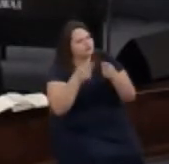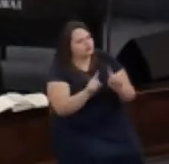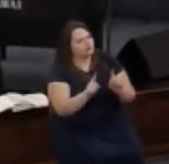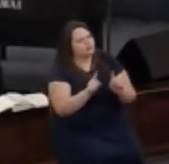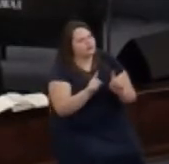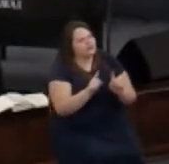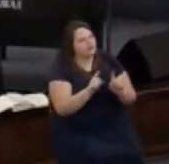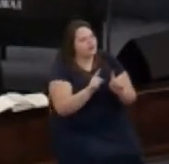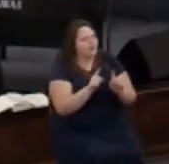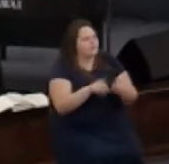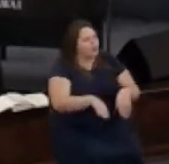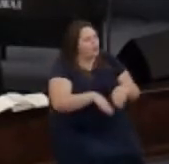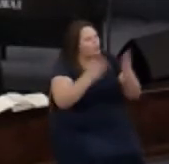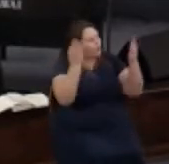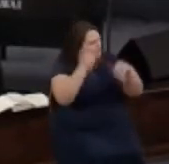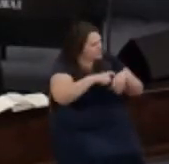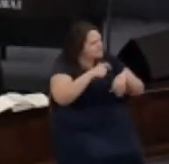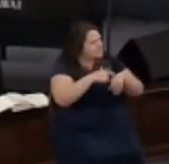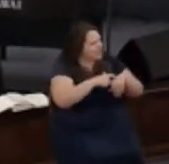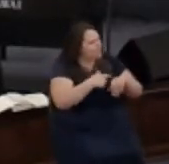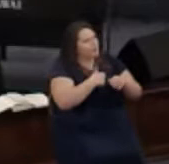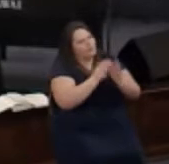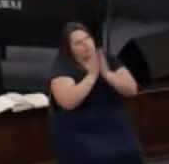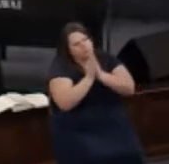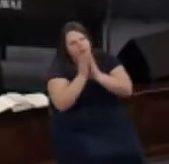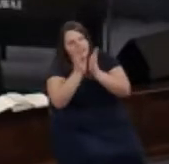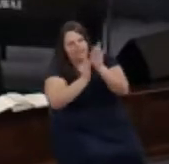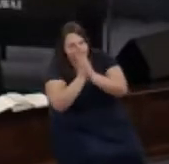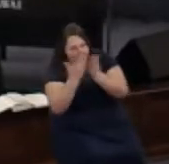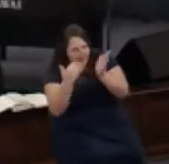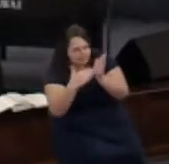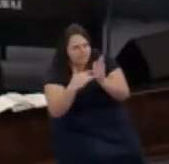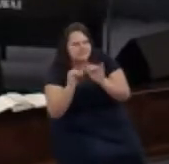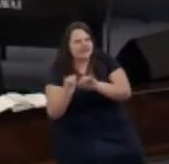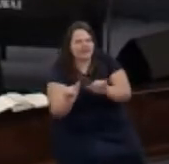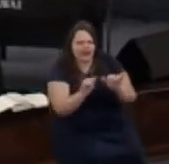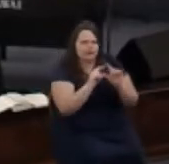during the opening times we pray at our Bible studies as a group